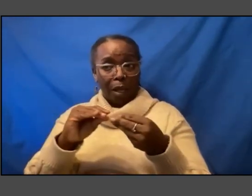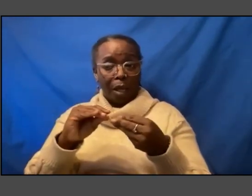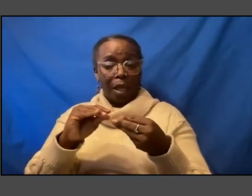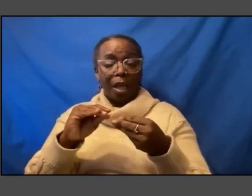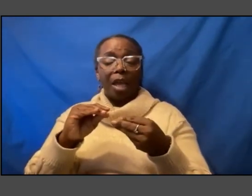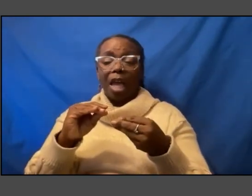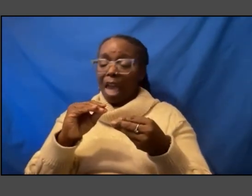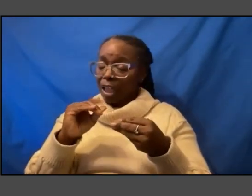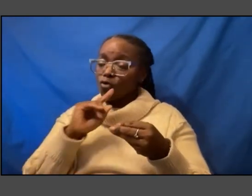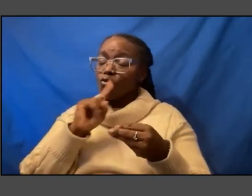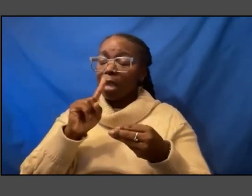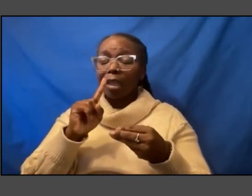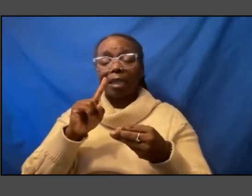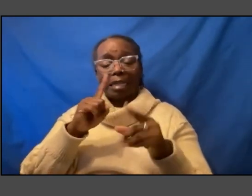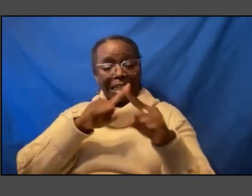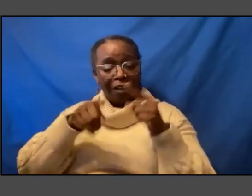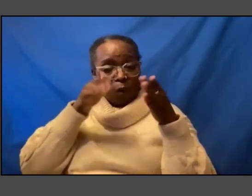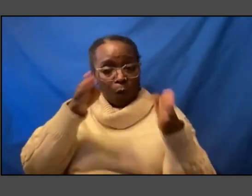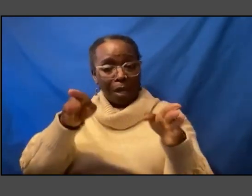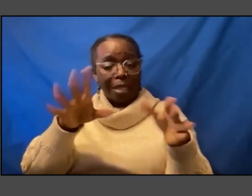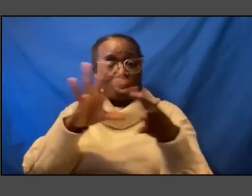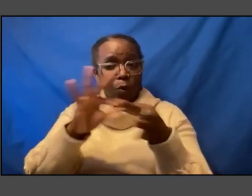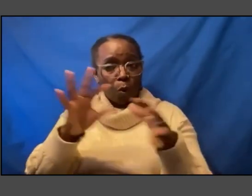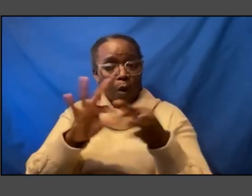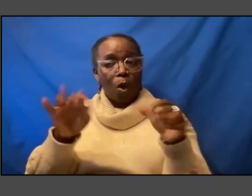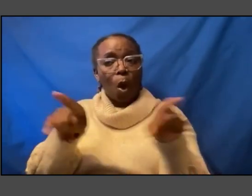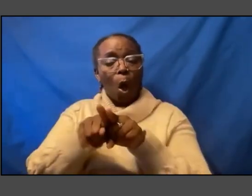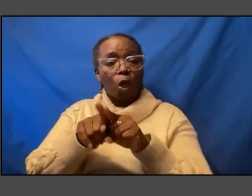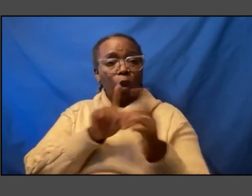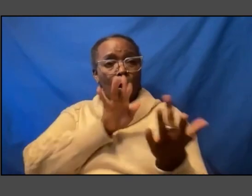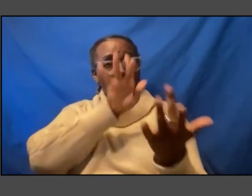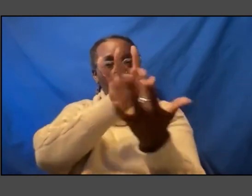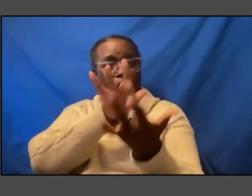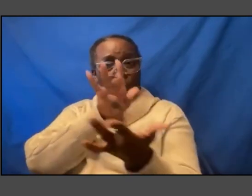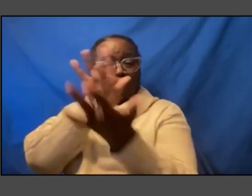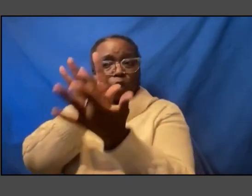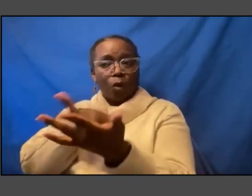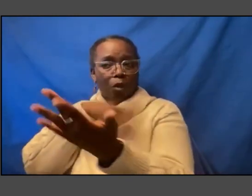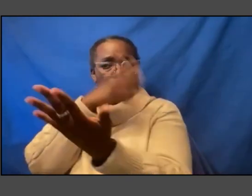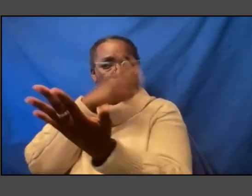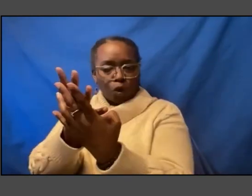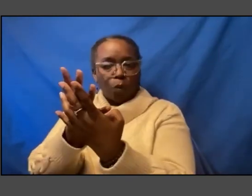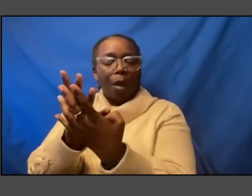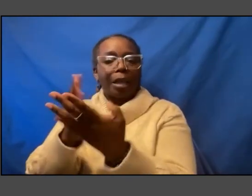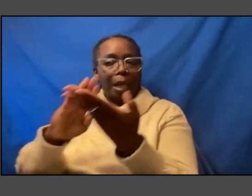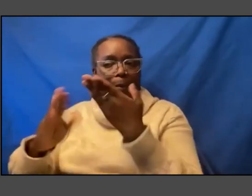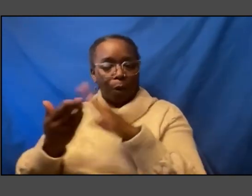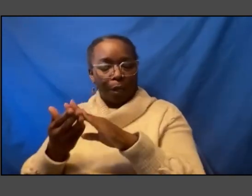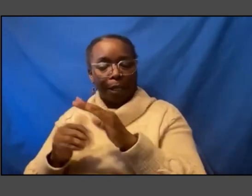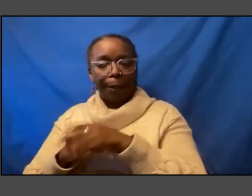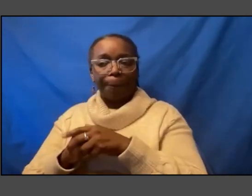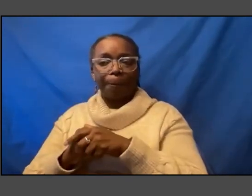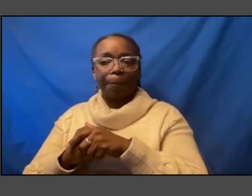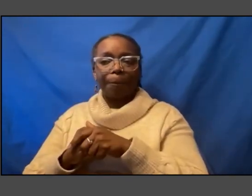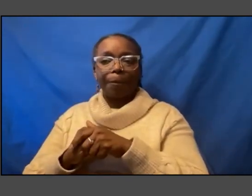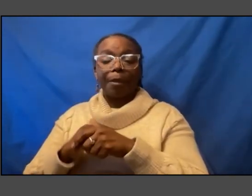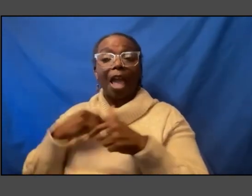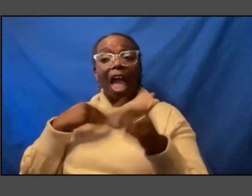but also reaching out um to the incarcerated community one of the things that i've asked my new under secretary for education